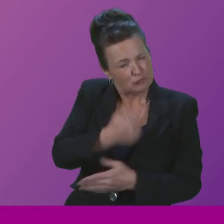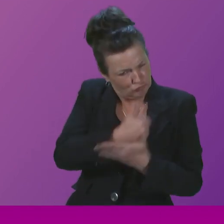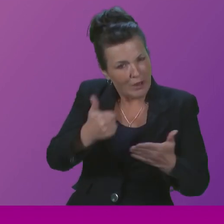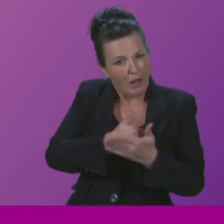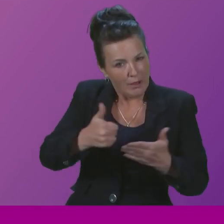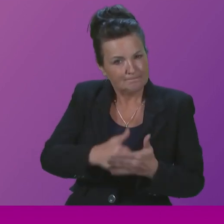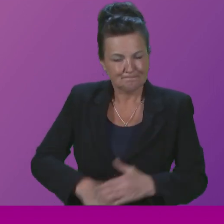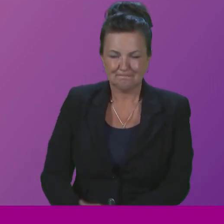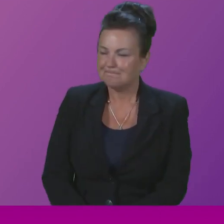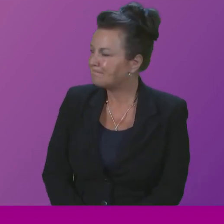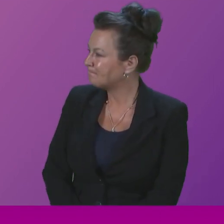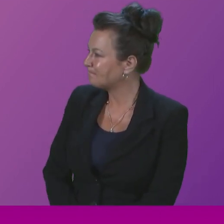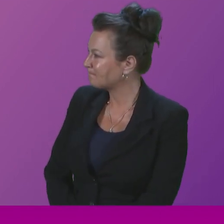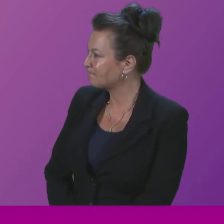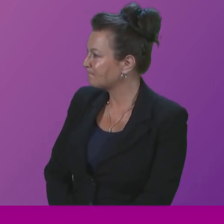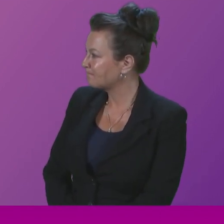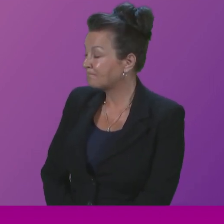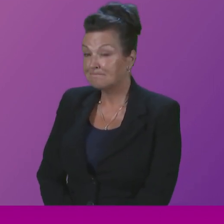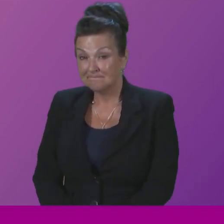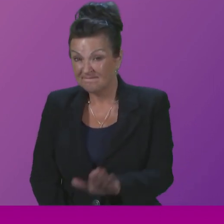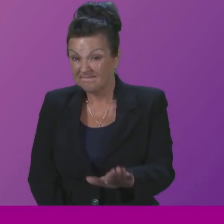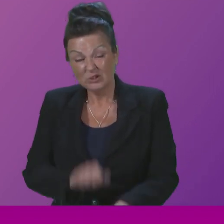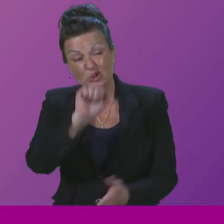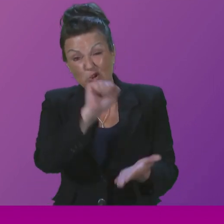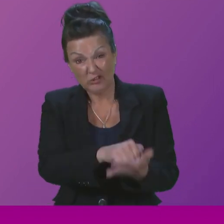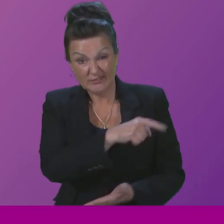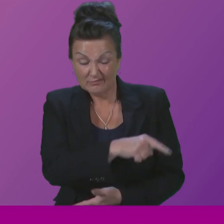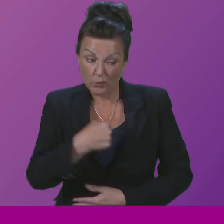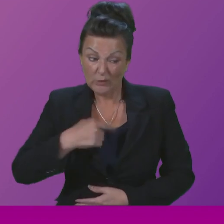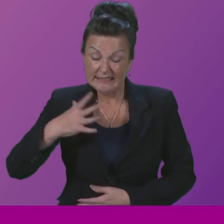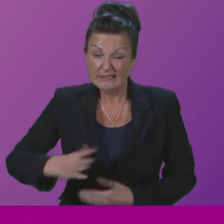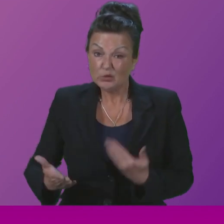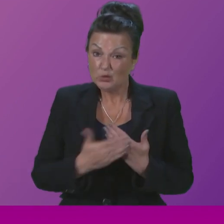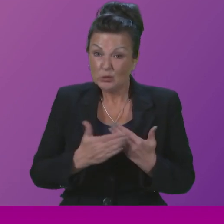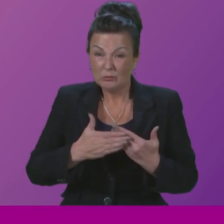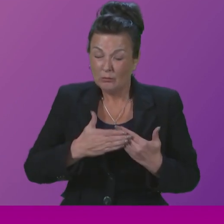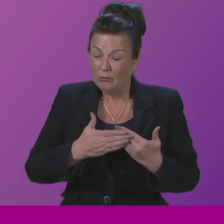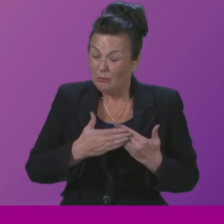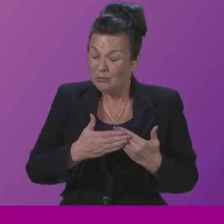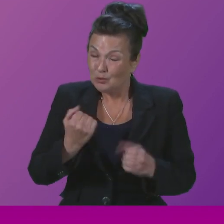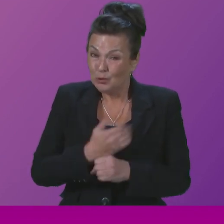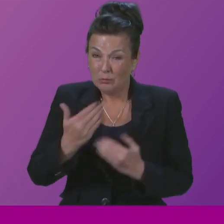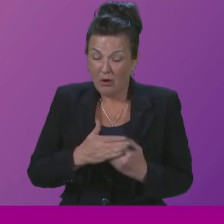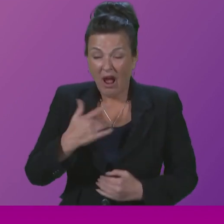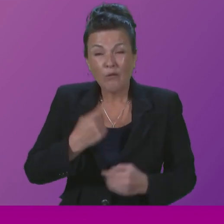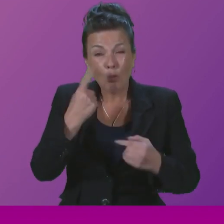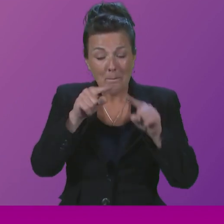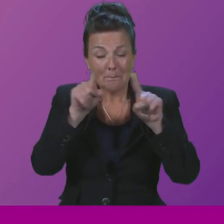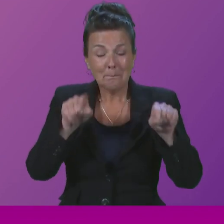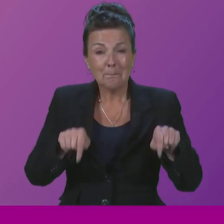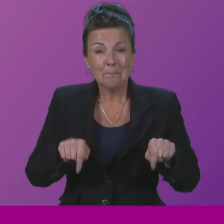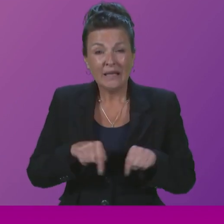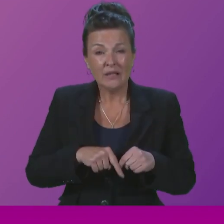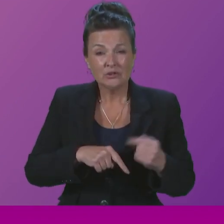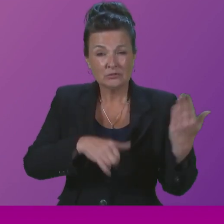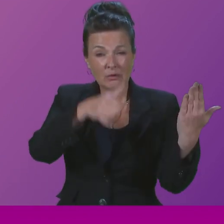First Minister's right, we do need to do more, because in my hand there's a one-page roll call, and it's a tragic one-page piece of paper, because it